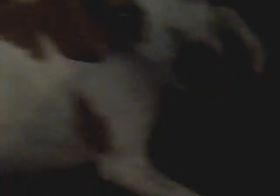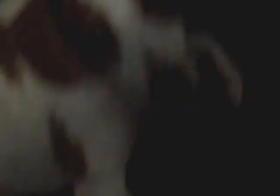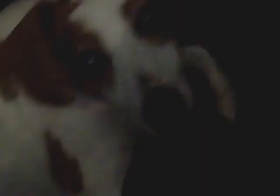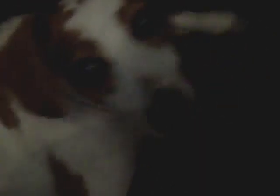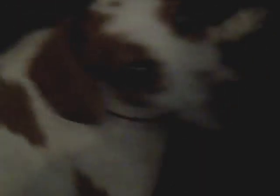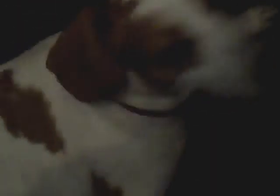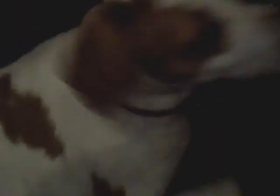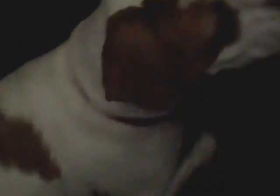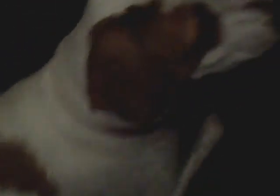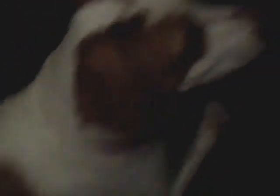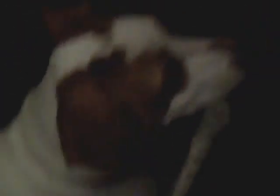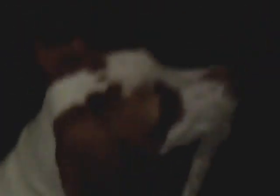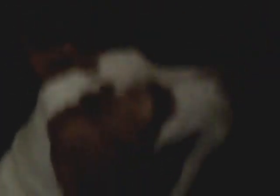There's Desi, she's adorable.